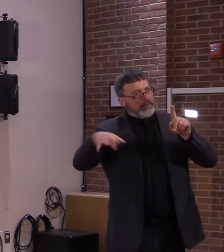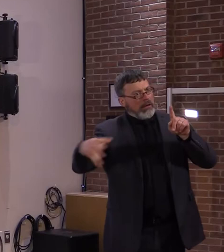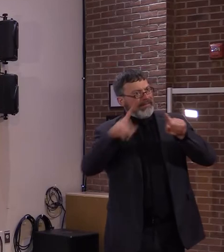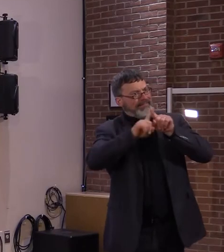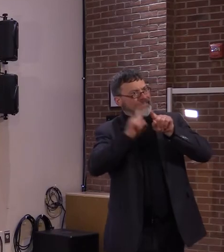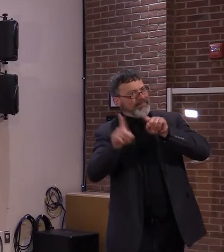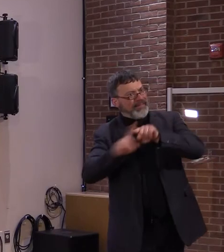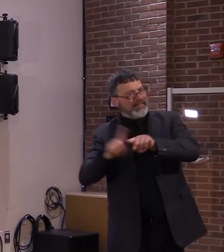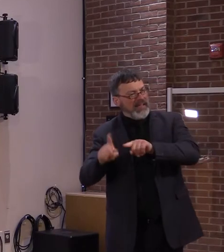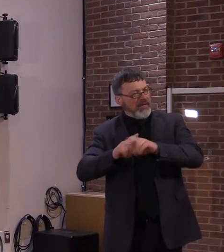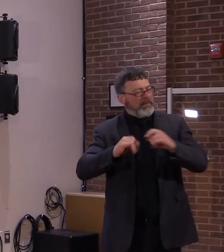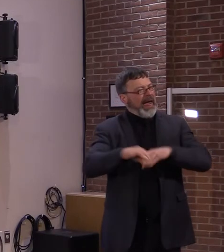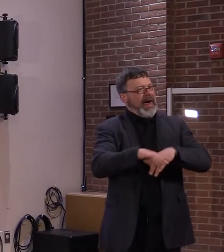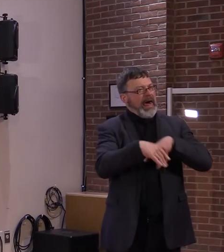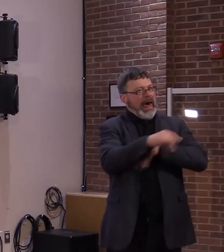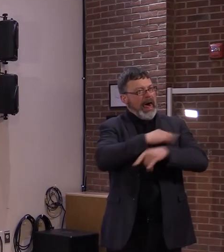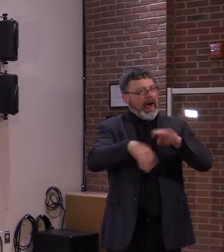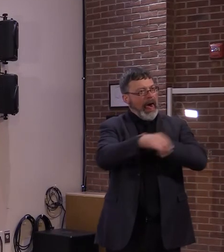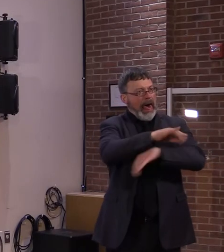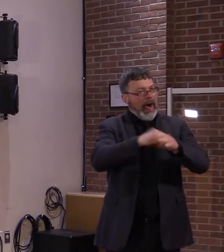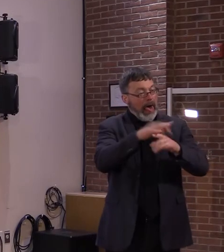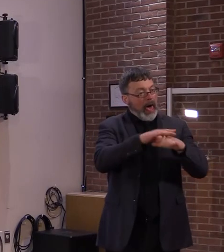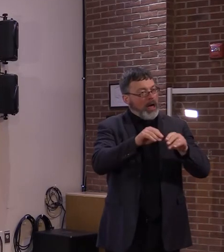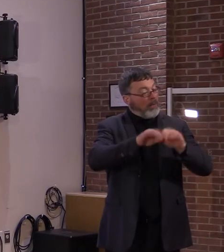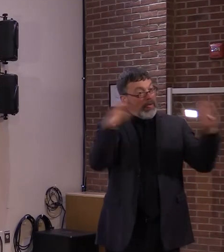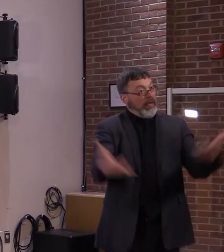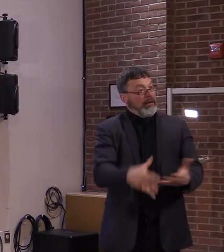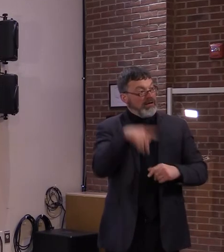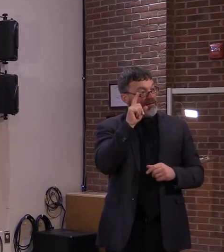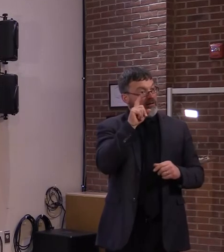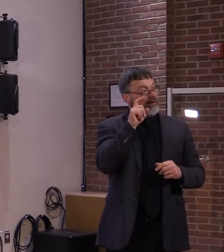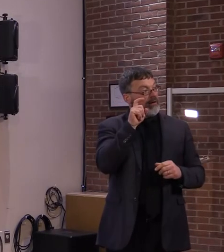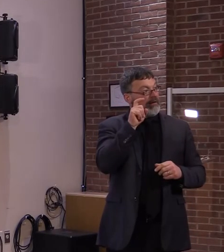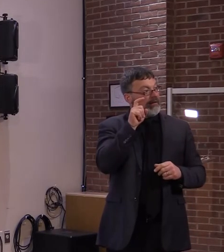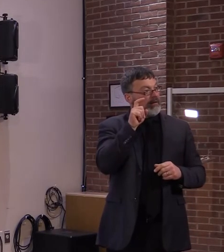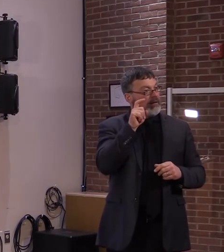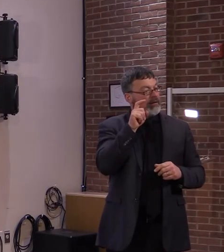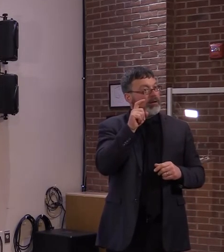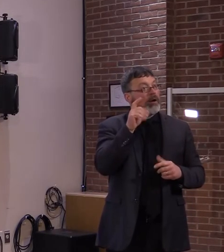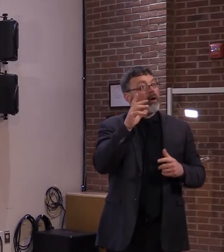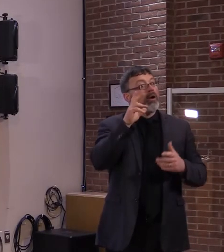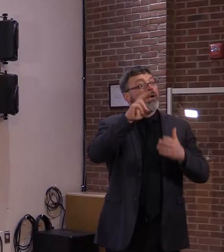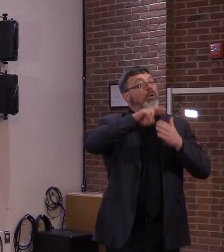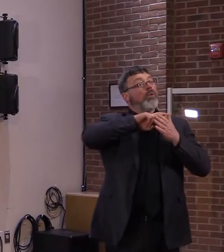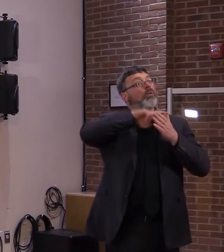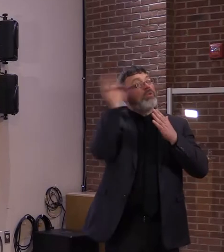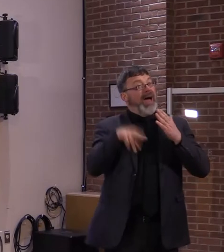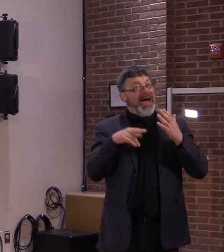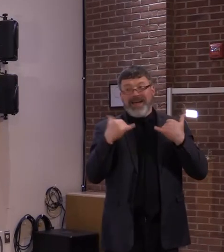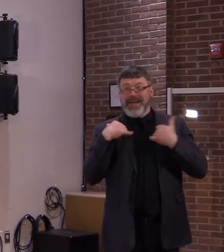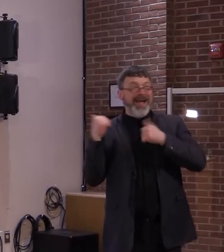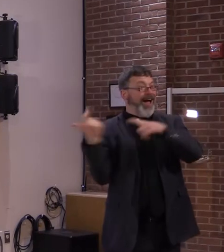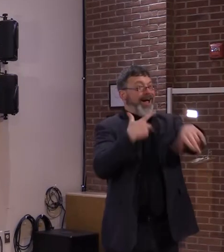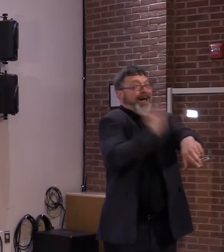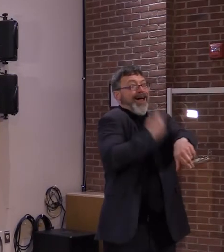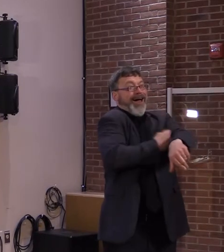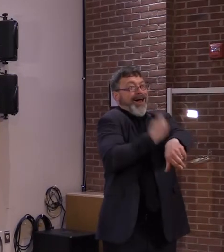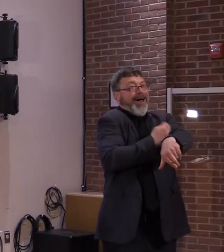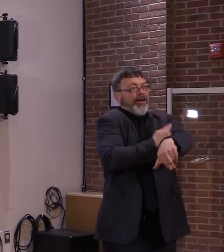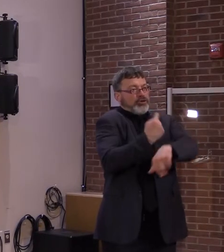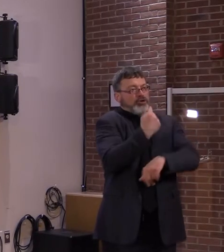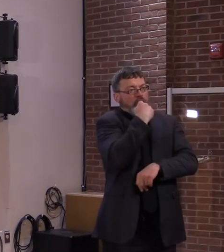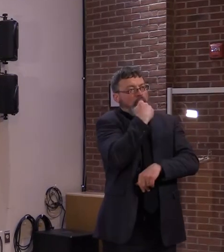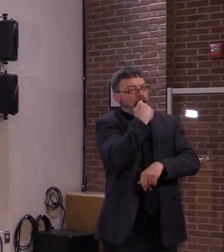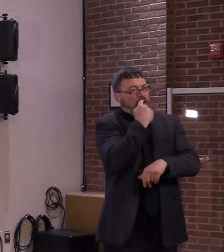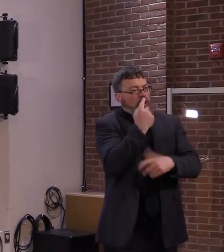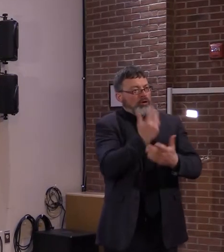effect just because those places are not sufficiently provided with vaccines? Yeah, so the